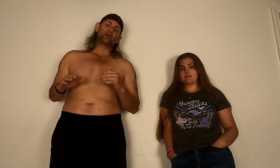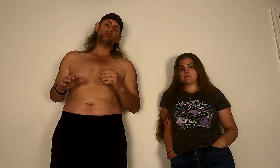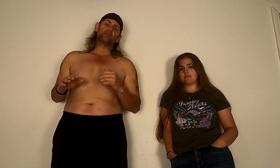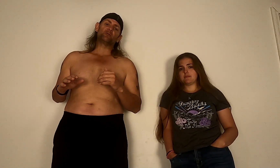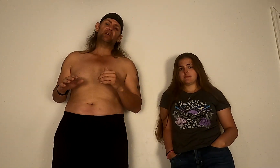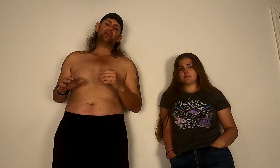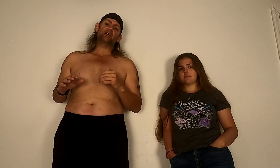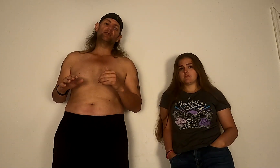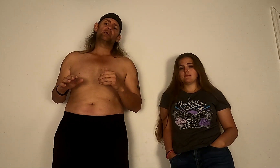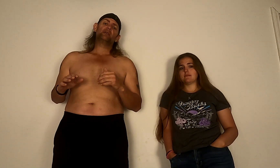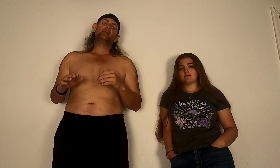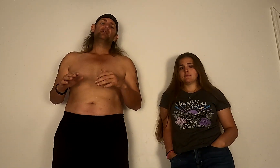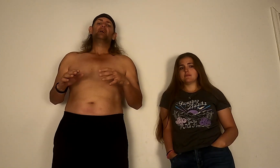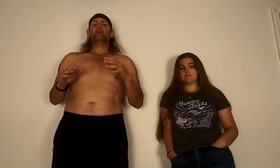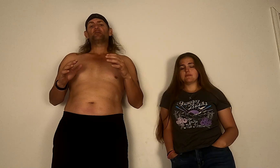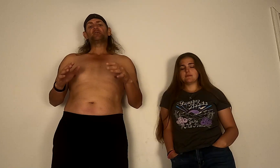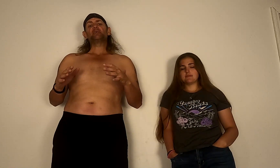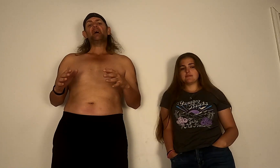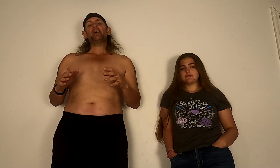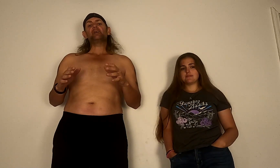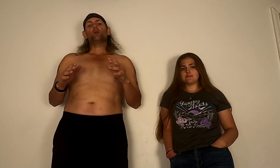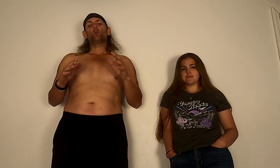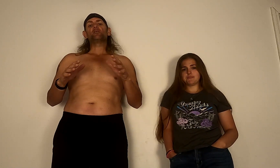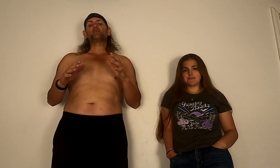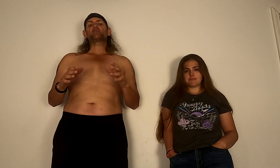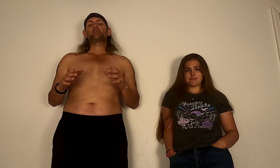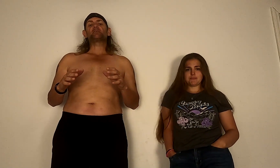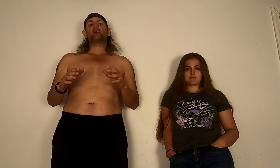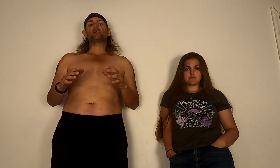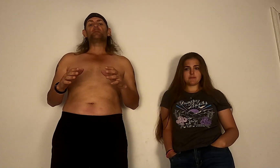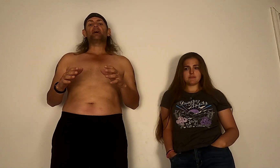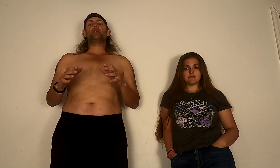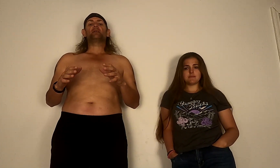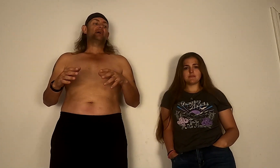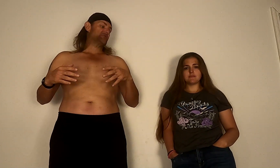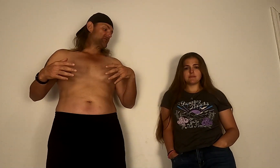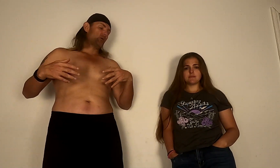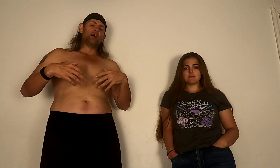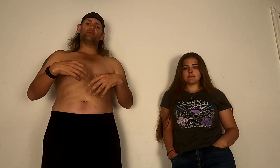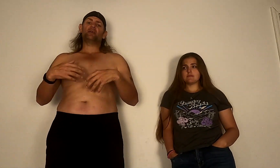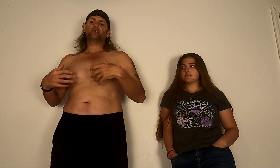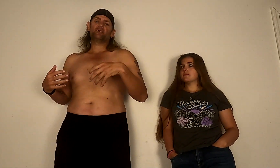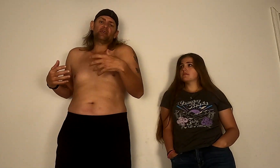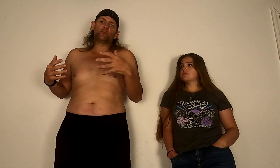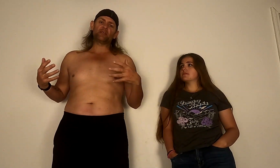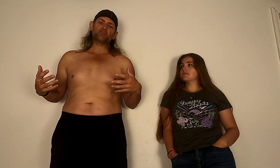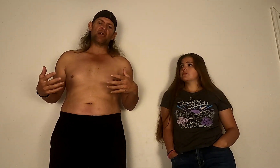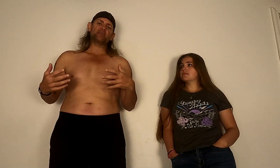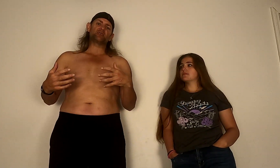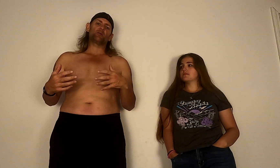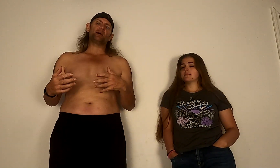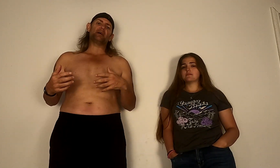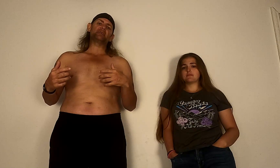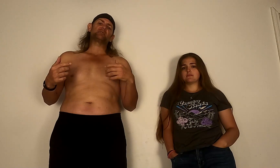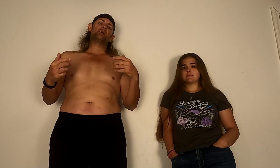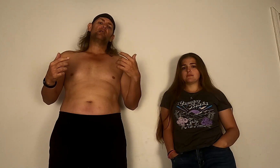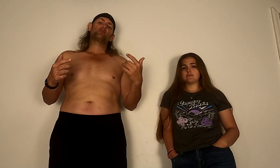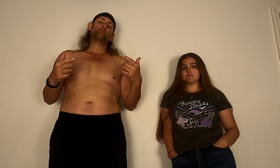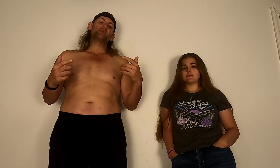its own little video. Now for today we're just gonna talk about and show off a little bit of change in our bodies from